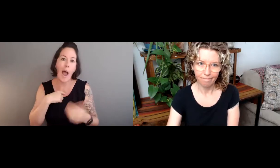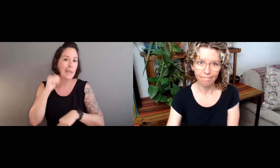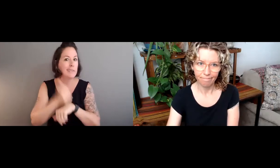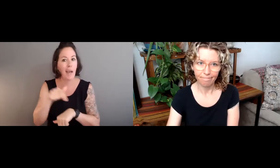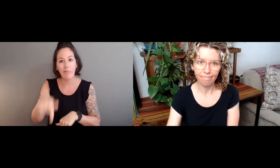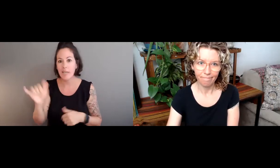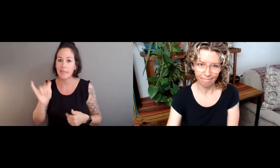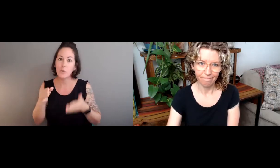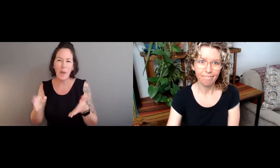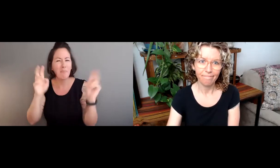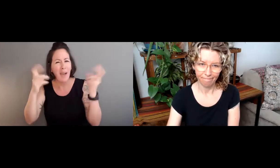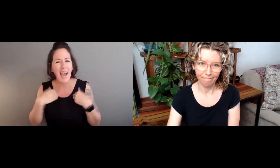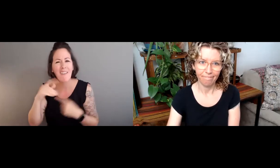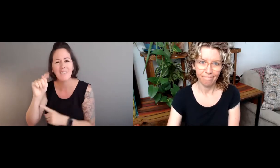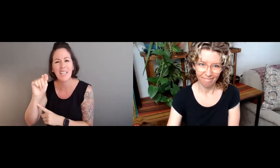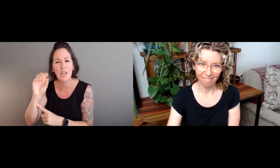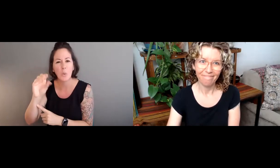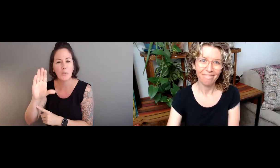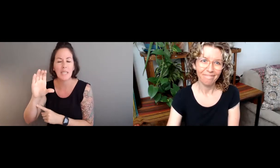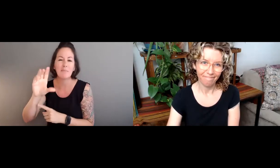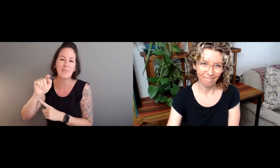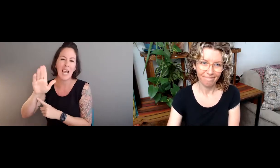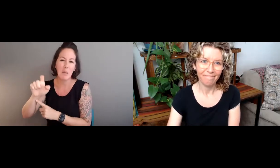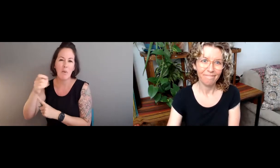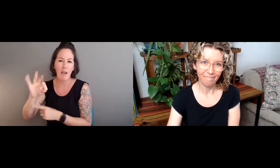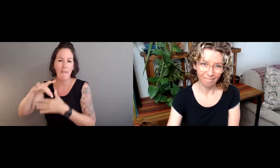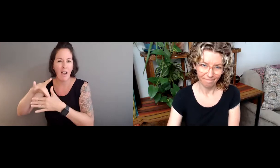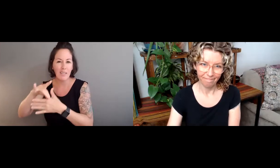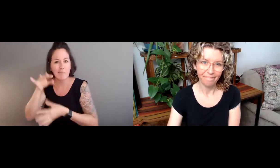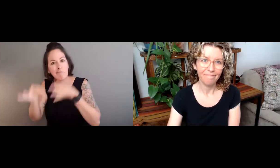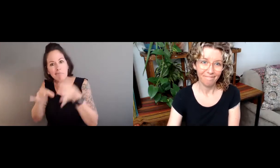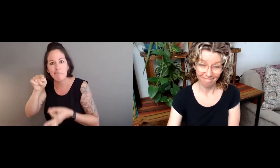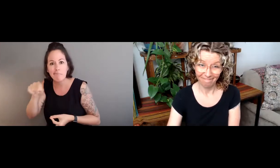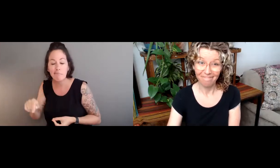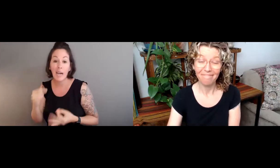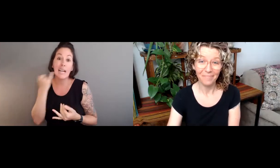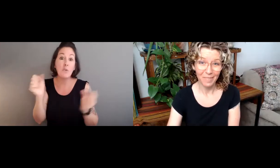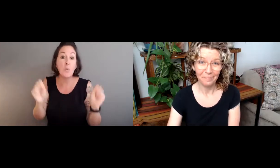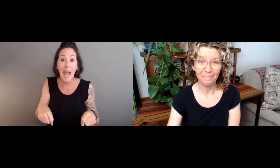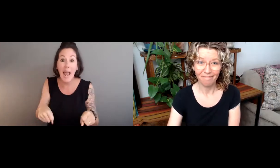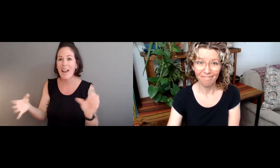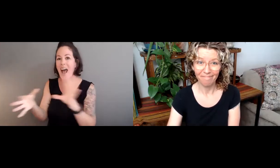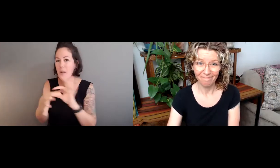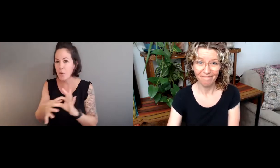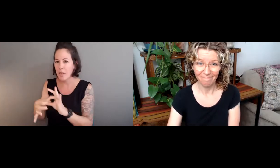it's important to update those docs to say, you know, it was set up a certain way. To have a table of contents that explains